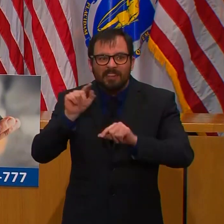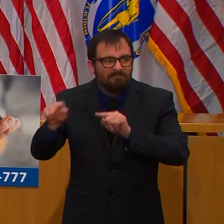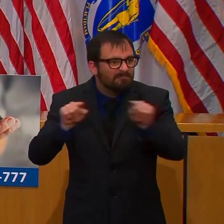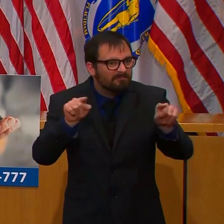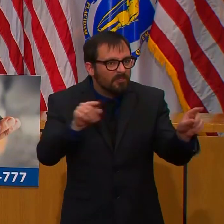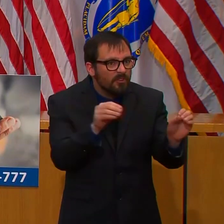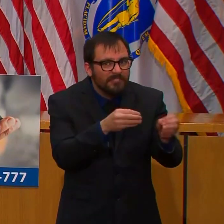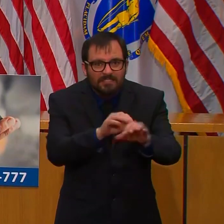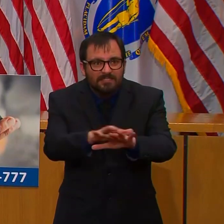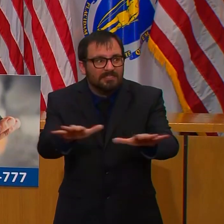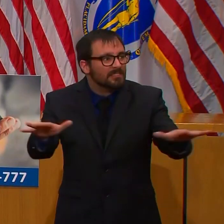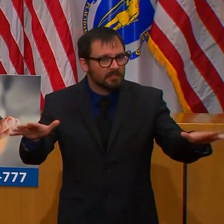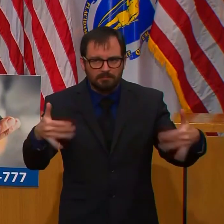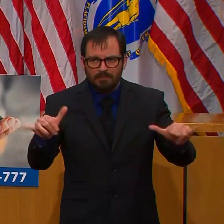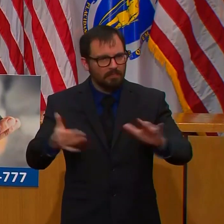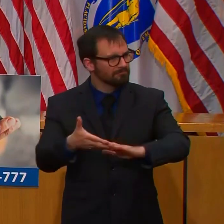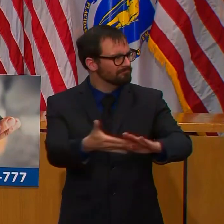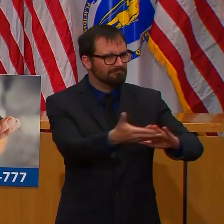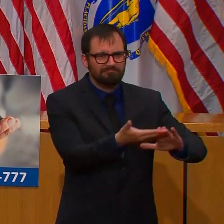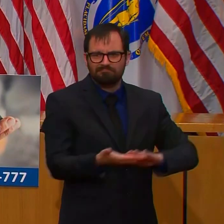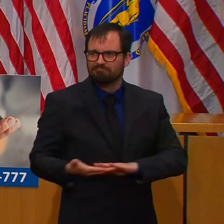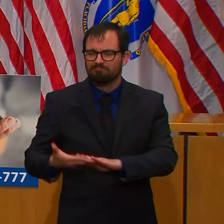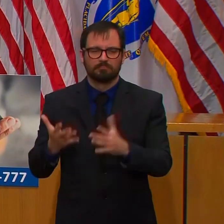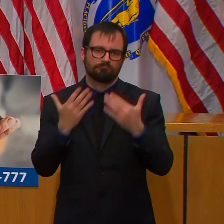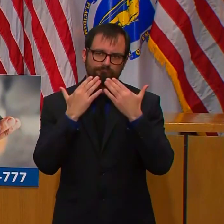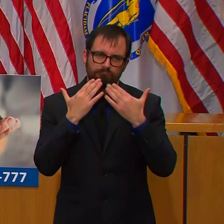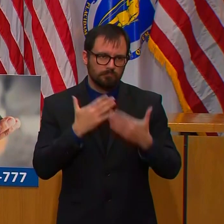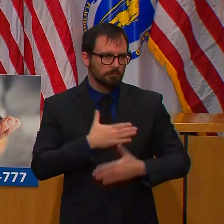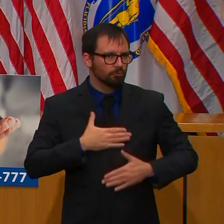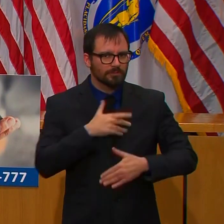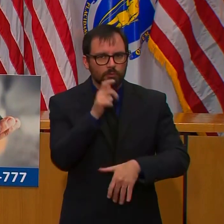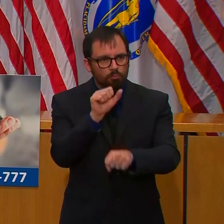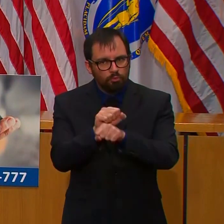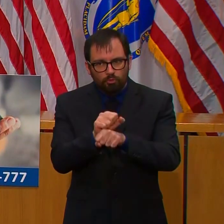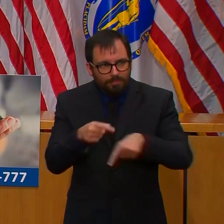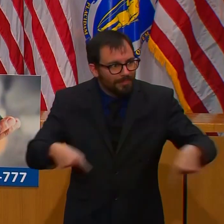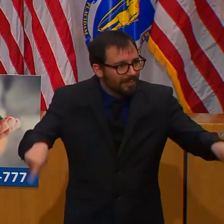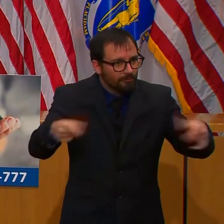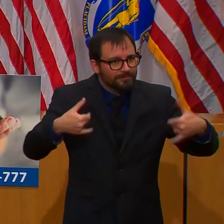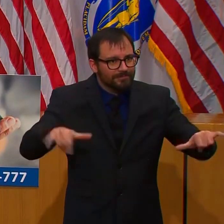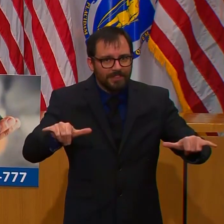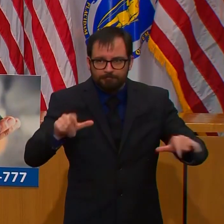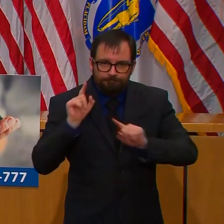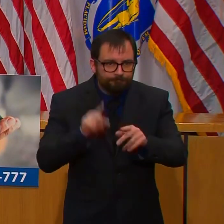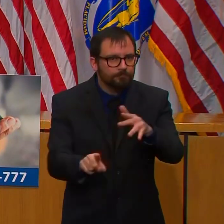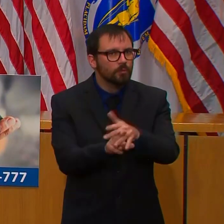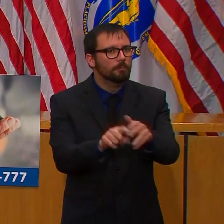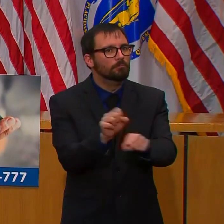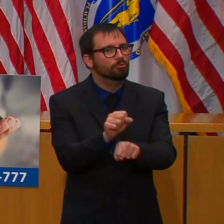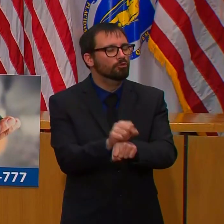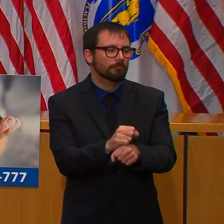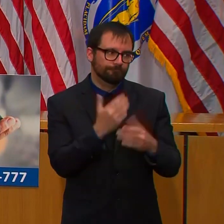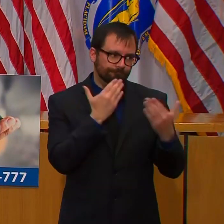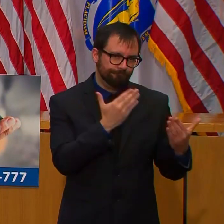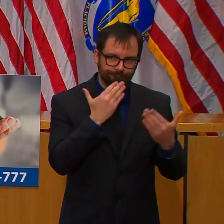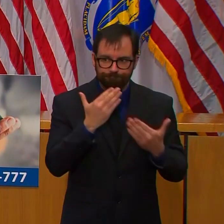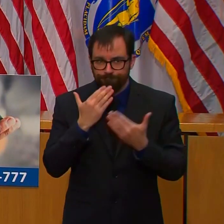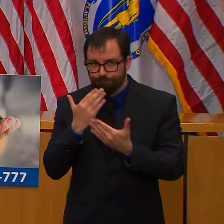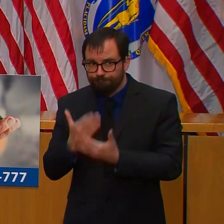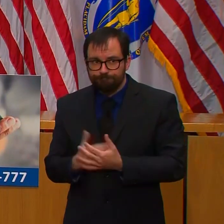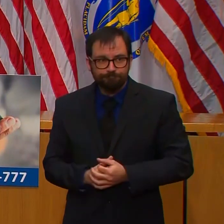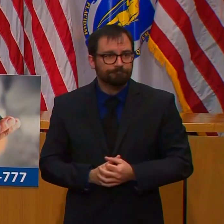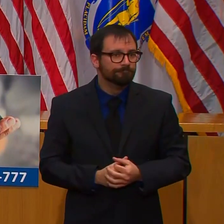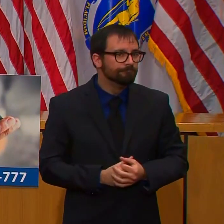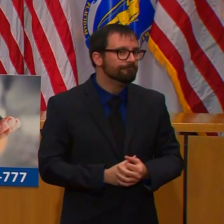these necessary and essential services to the residents of the Commonwealth. And this updated list will be published later